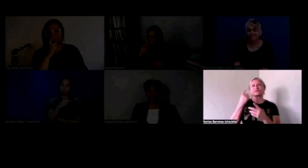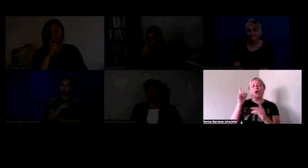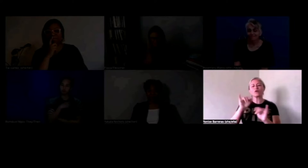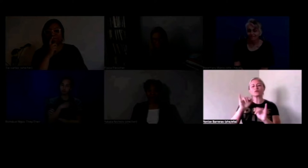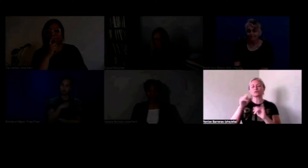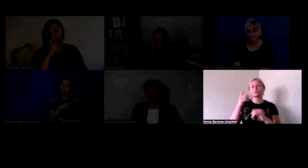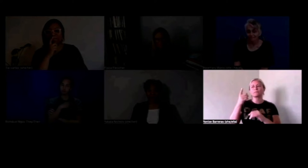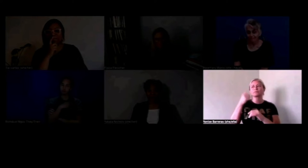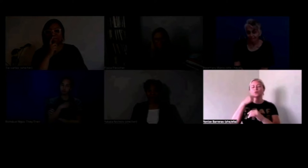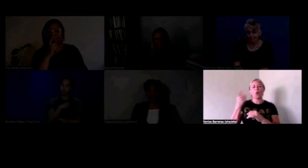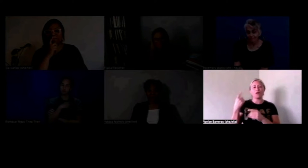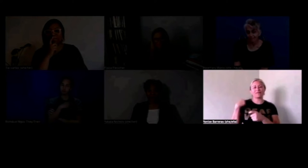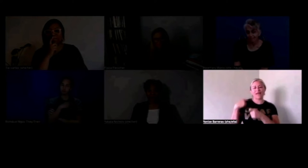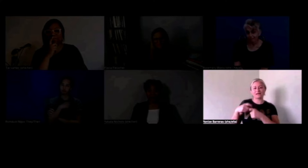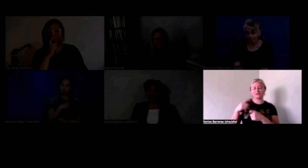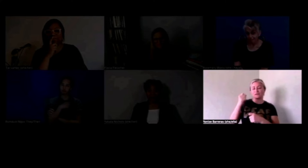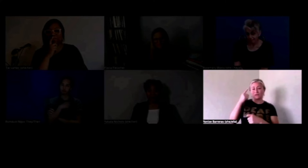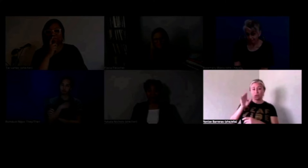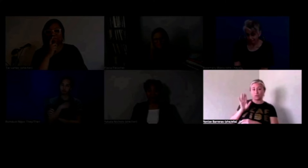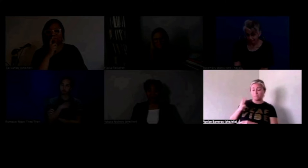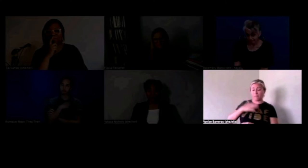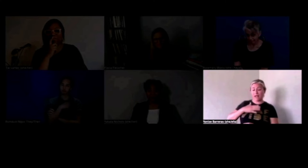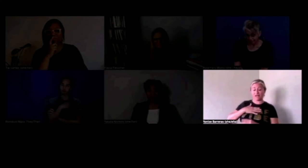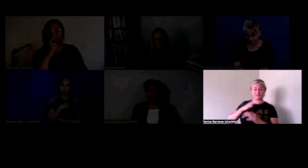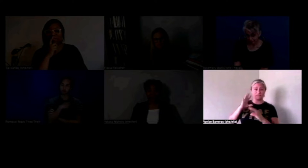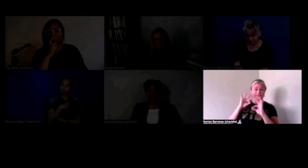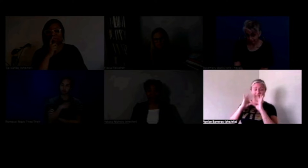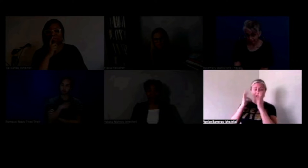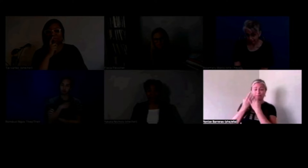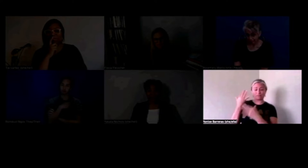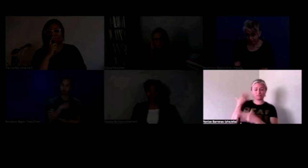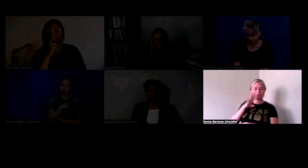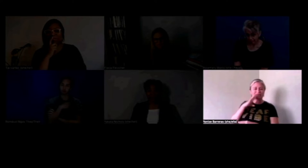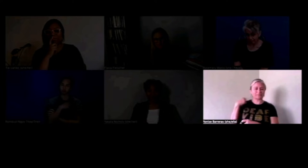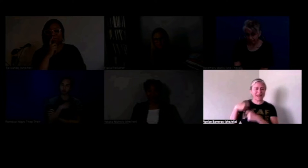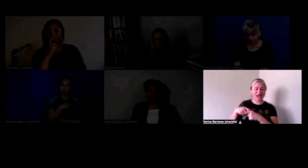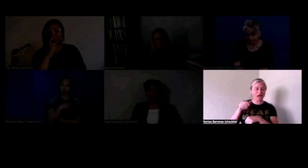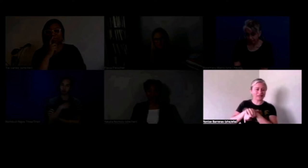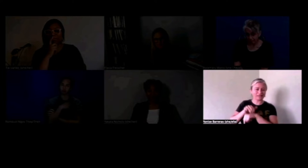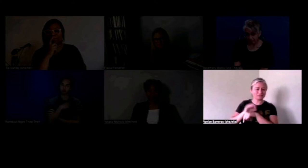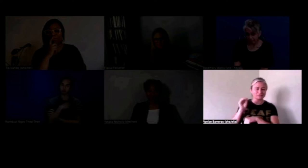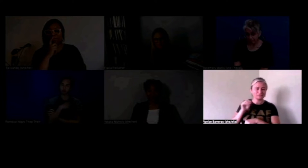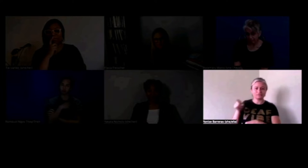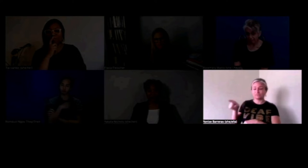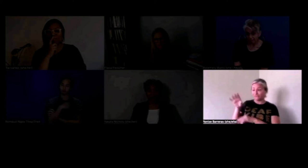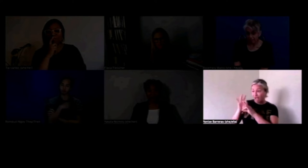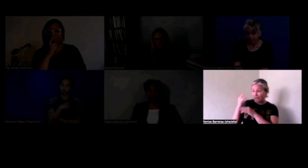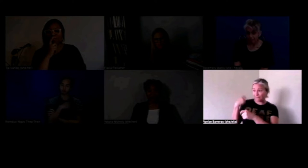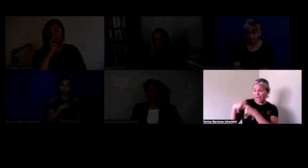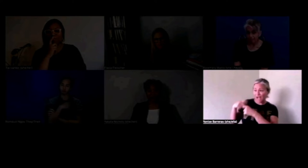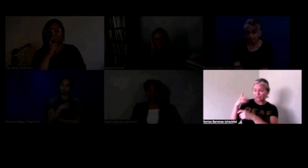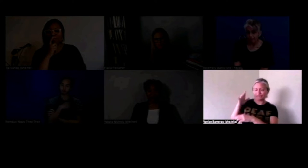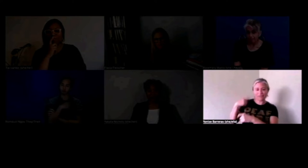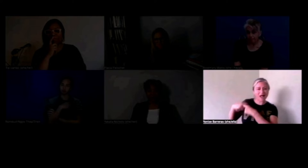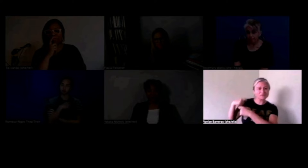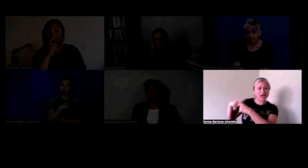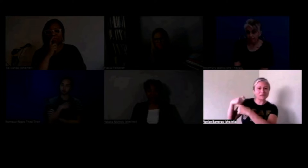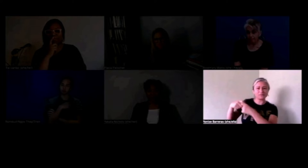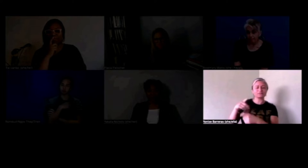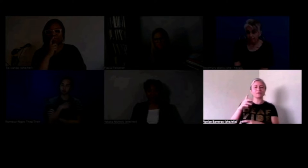Oh, and, you know, the other layer to that is, you my family always spoke Spanish,